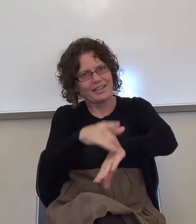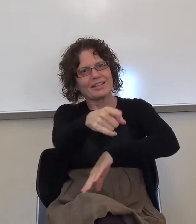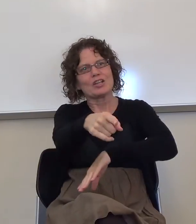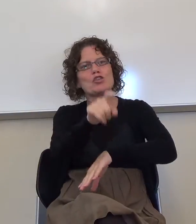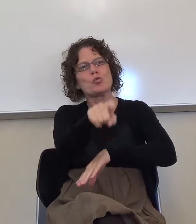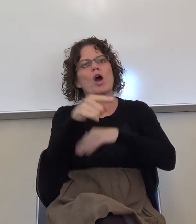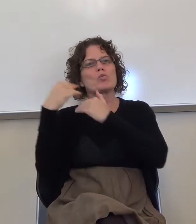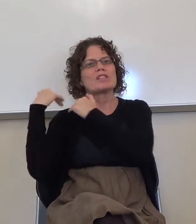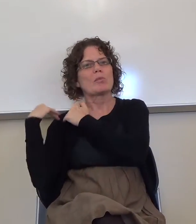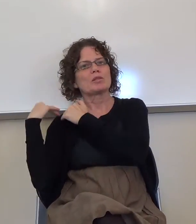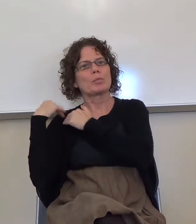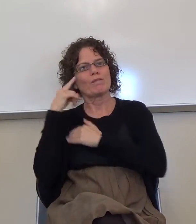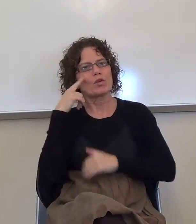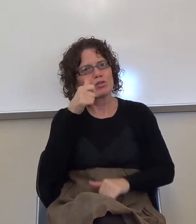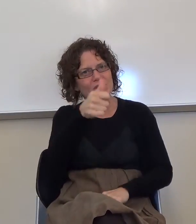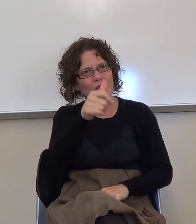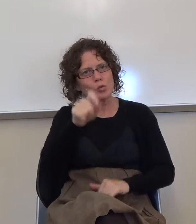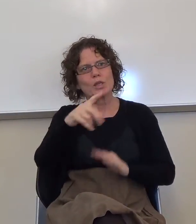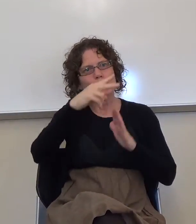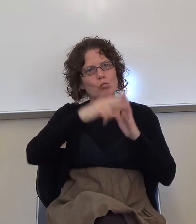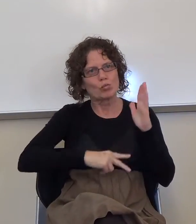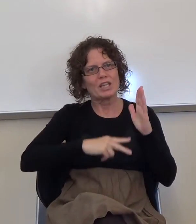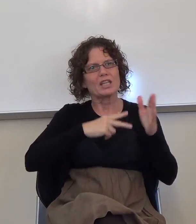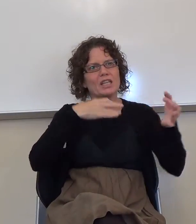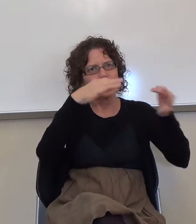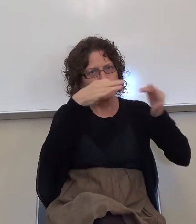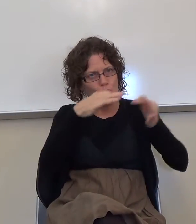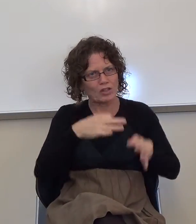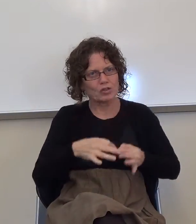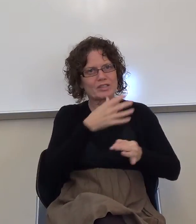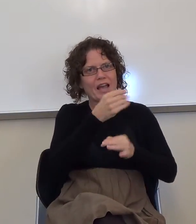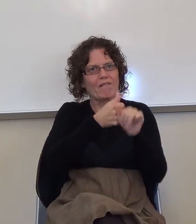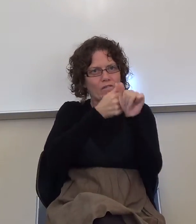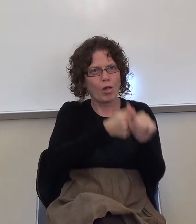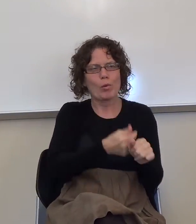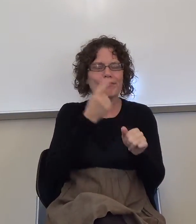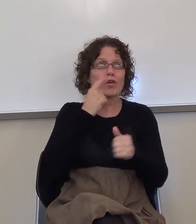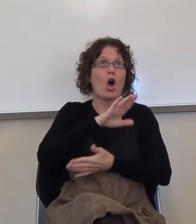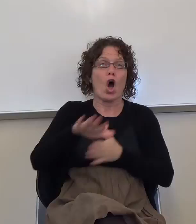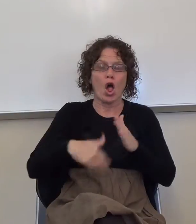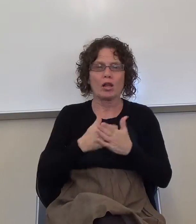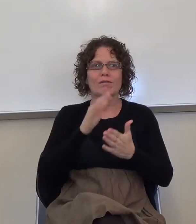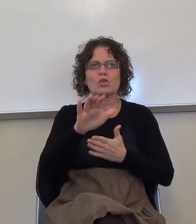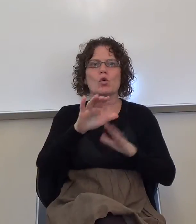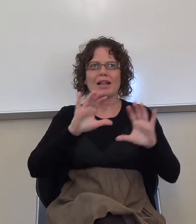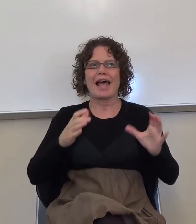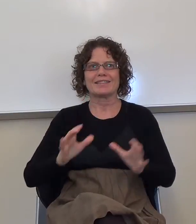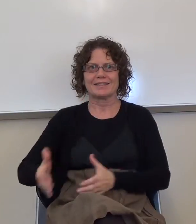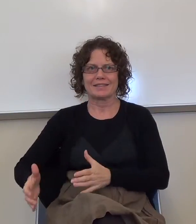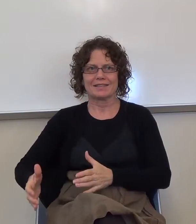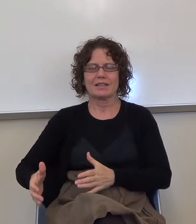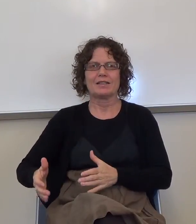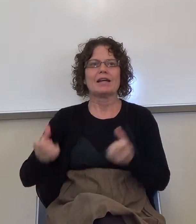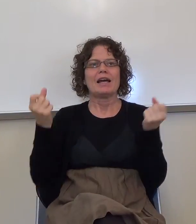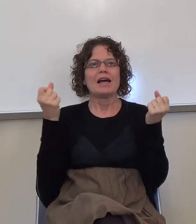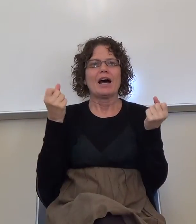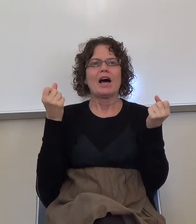need to read the directions that you need to follow, okay, in all your classes. Because a lot of them are even less